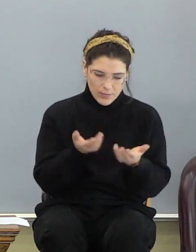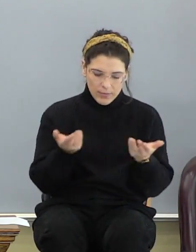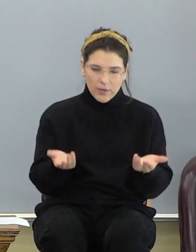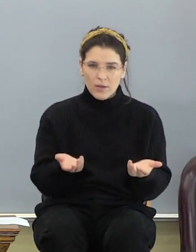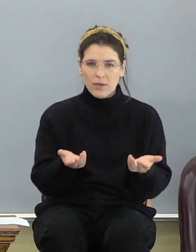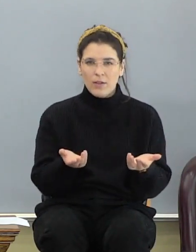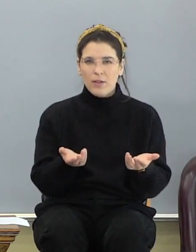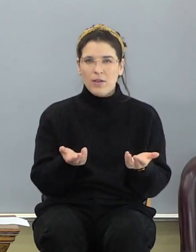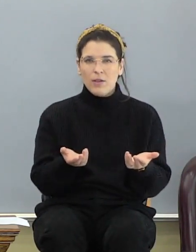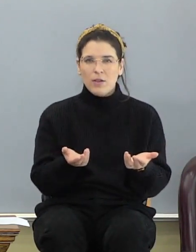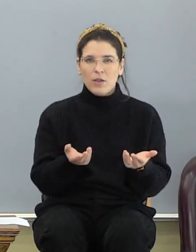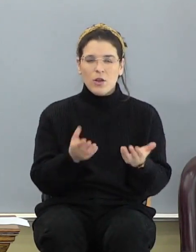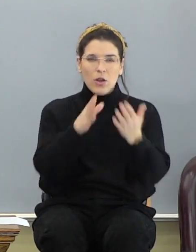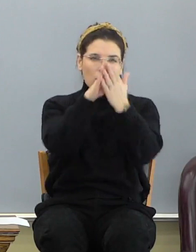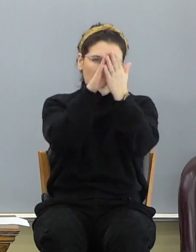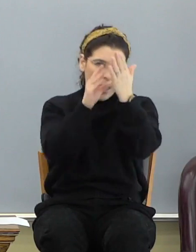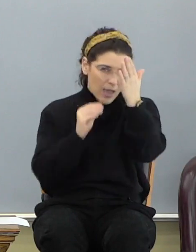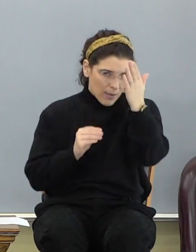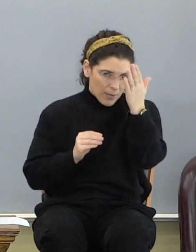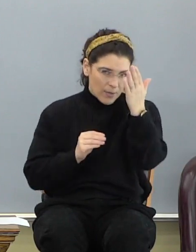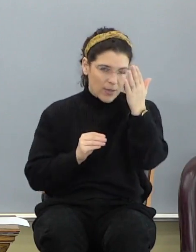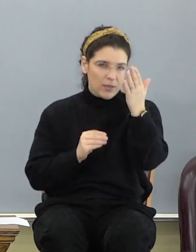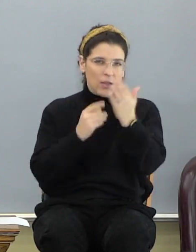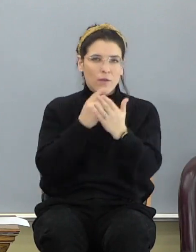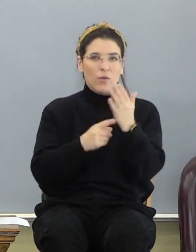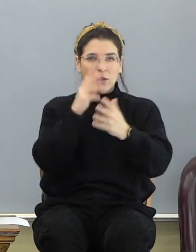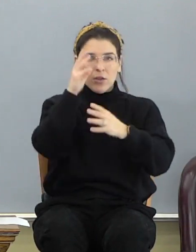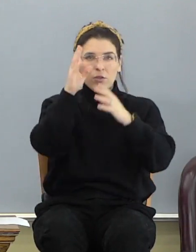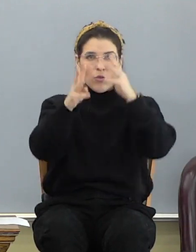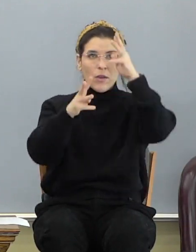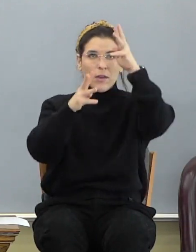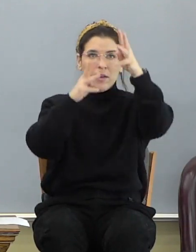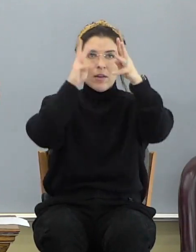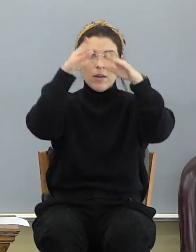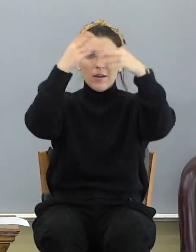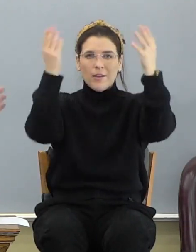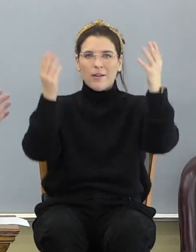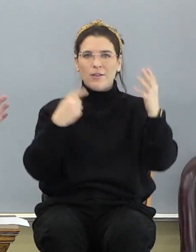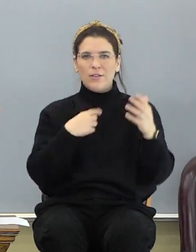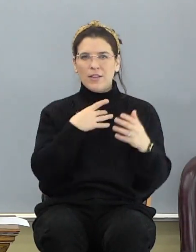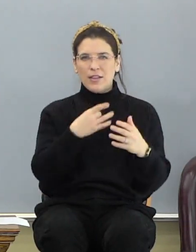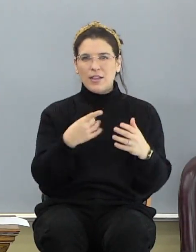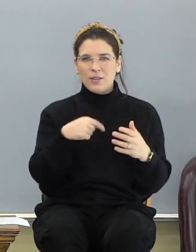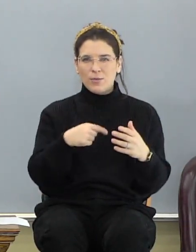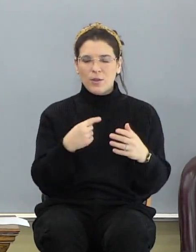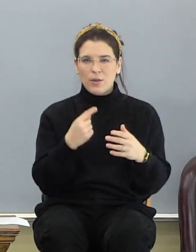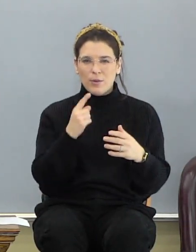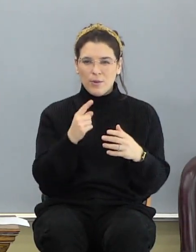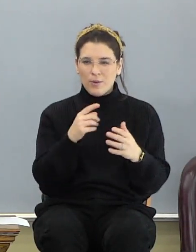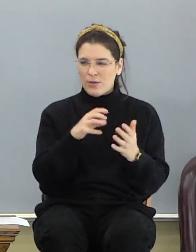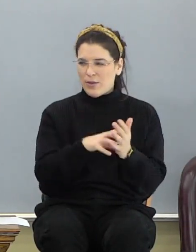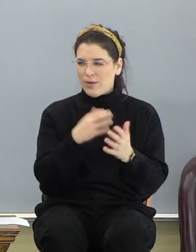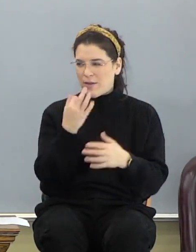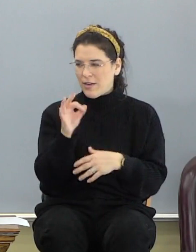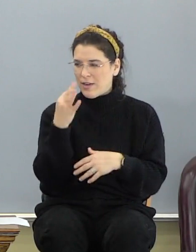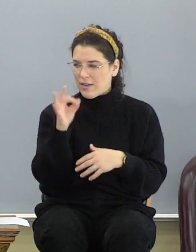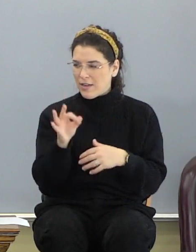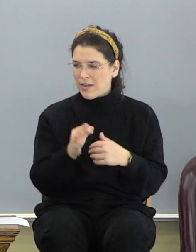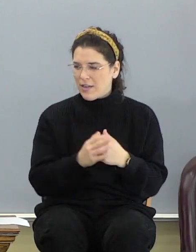are replicas of what he created up there. And when I said she's going to like this one, look at chapter 19.